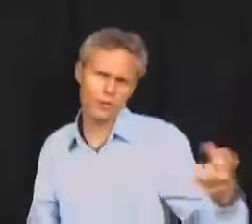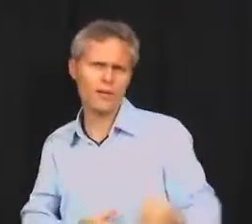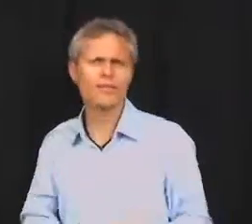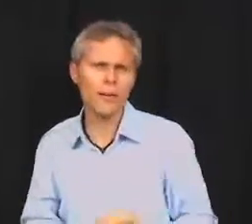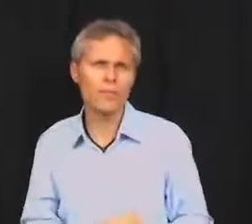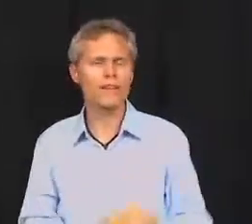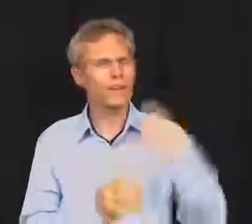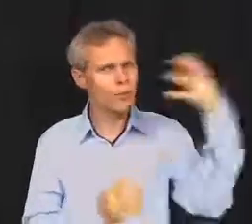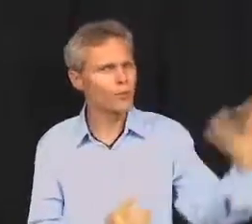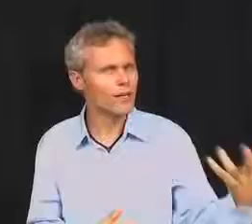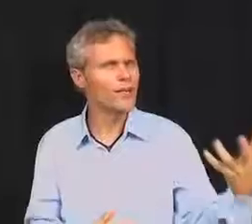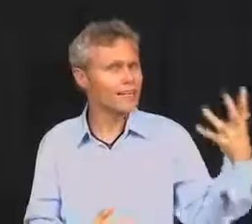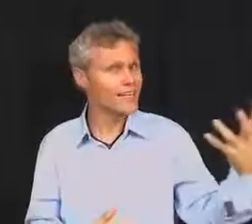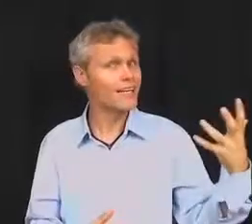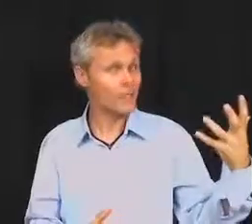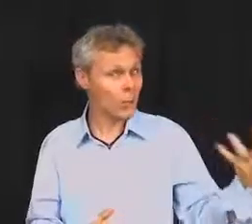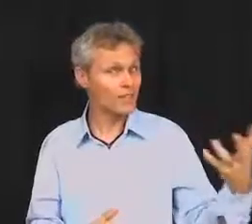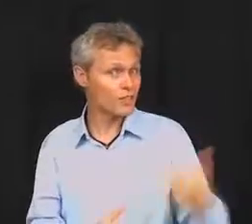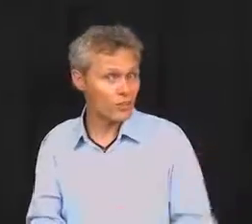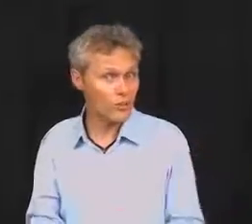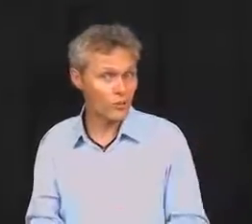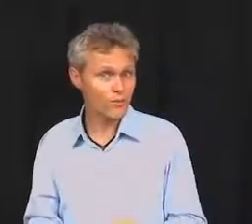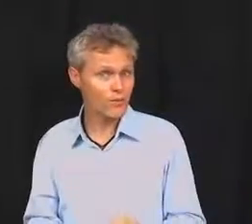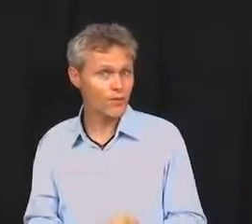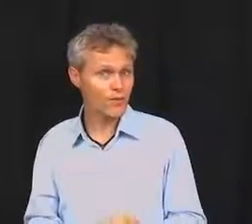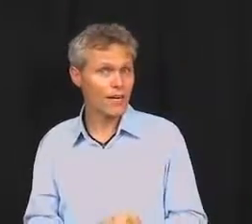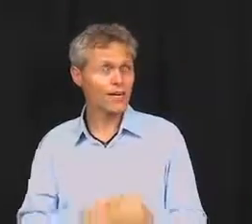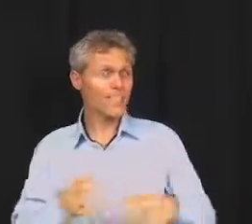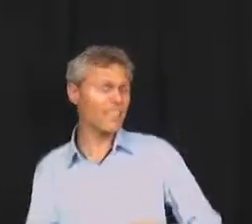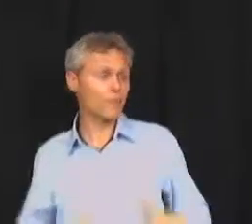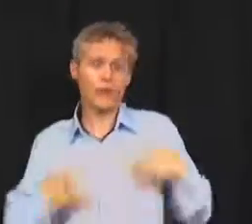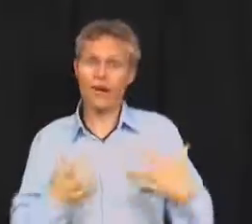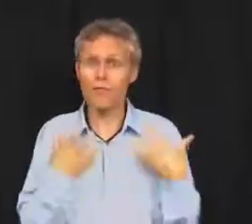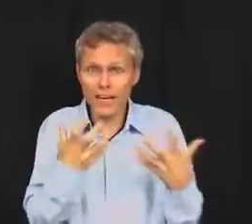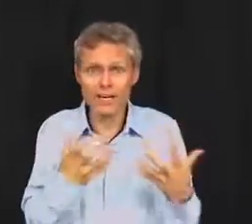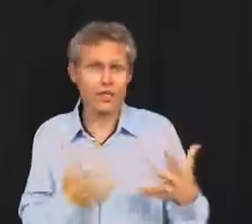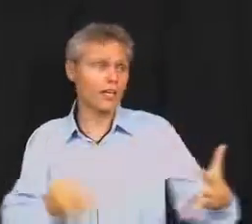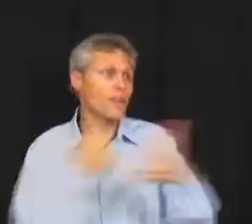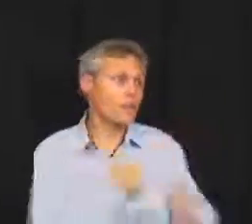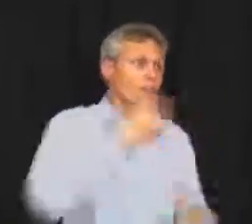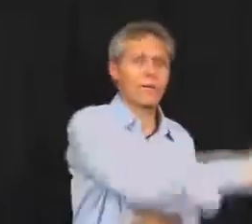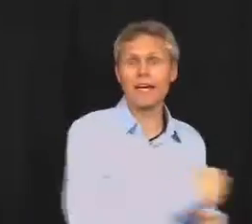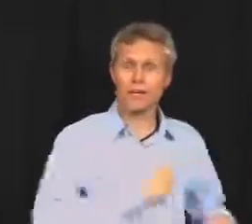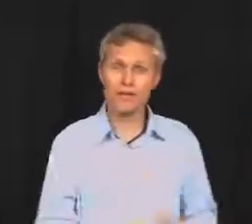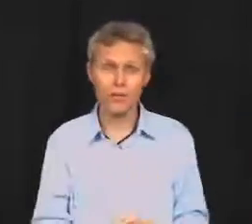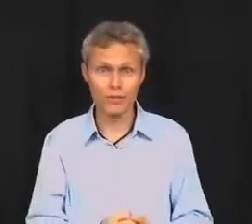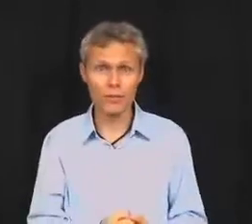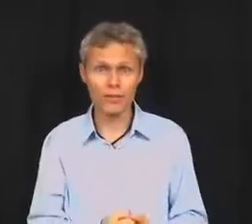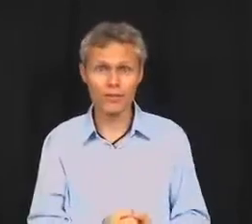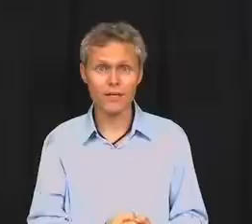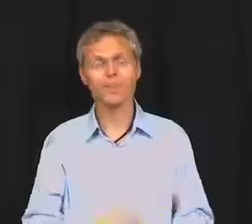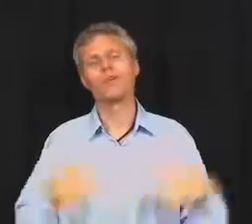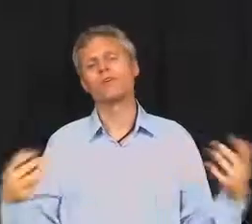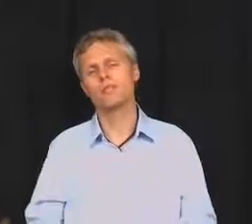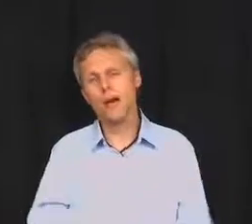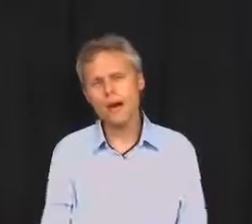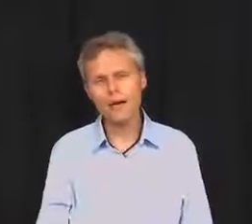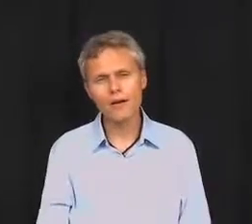doing something that you really need and want to do. And if you have the energy, you can make yourself do it. But if you're tired,